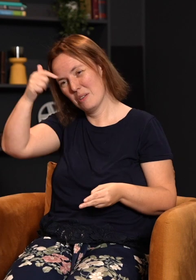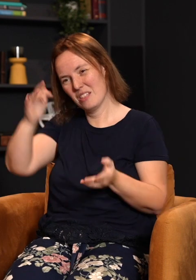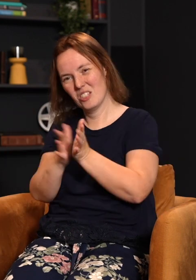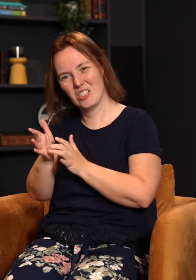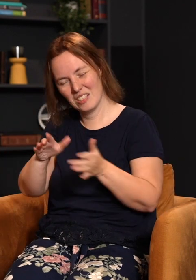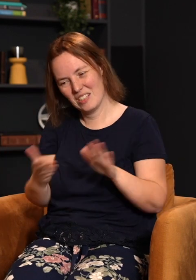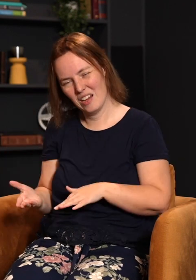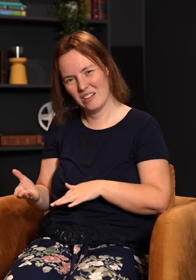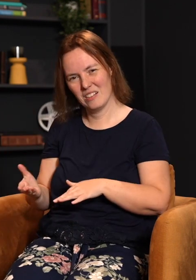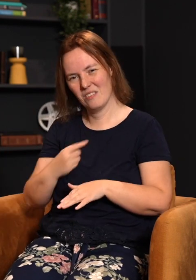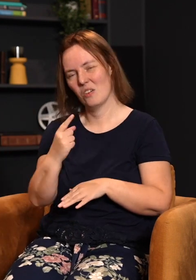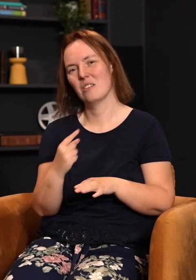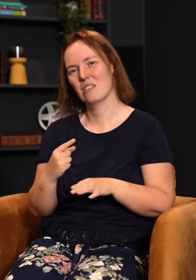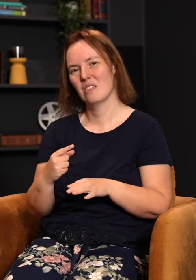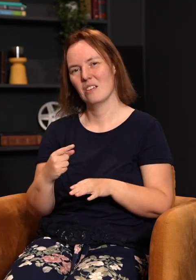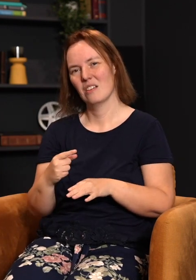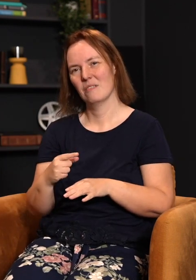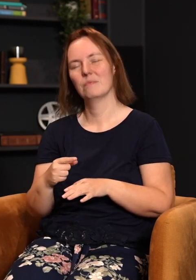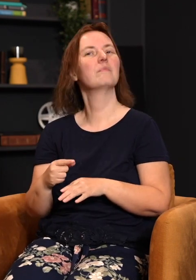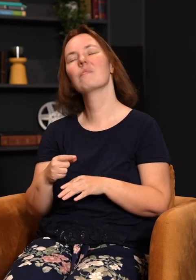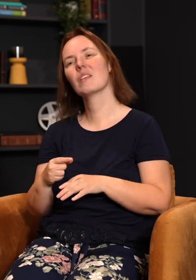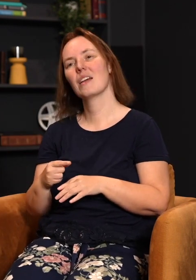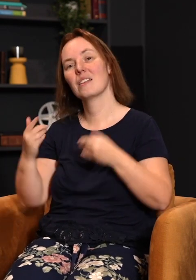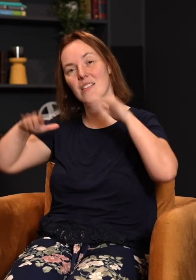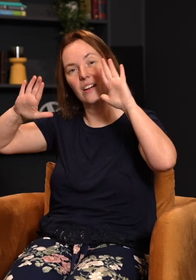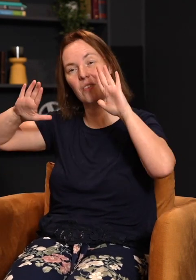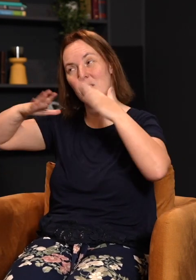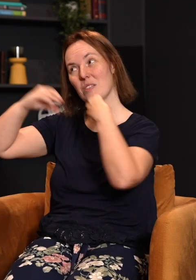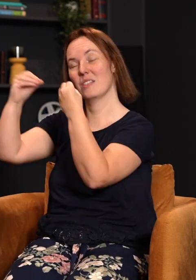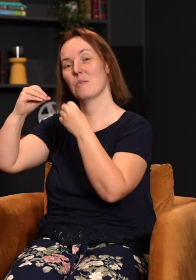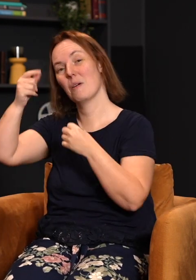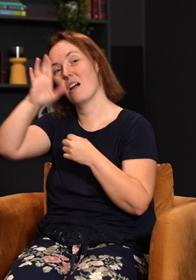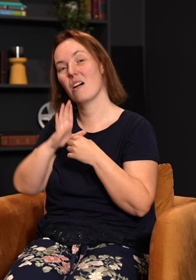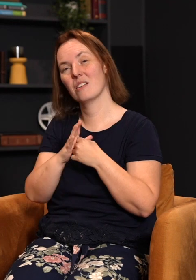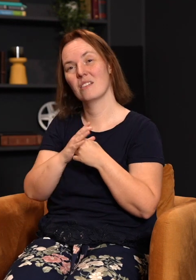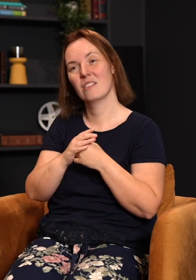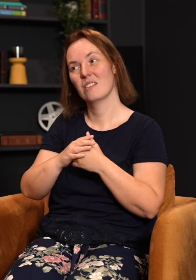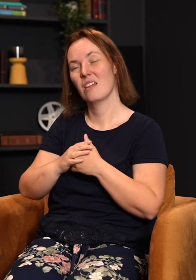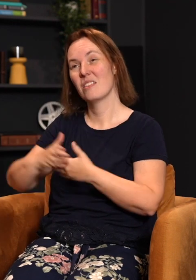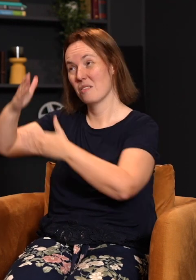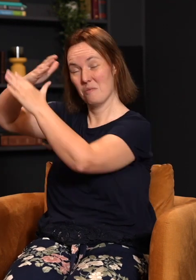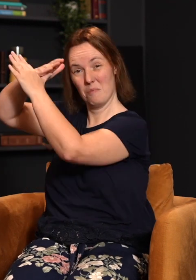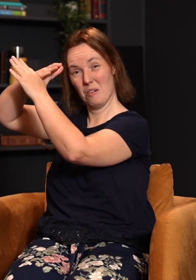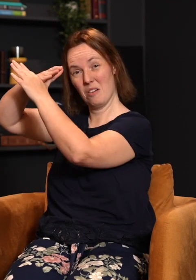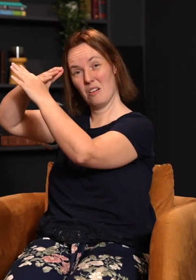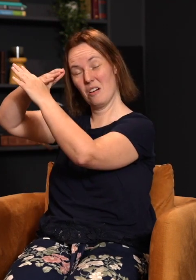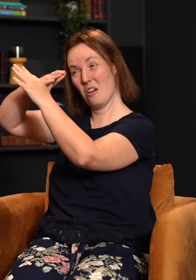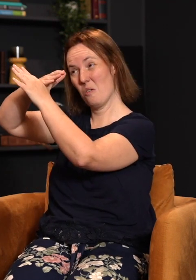Jesus died for us and his sacrifice was accepted by God, the barrier between us and God was once and